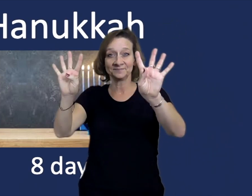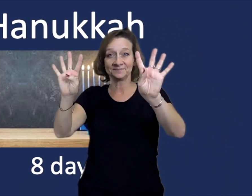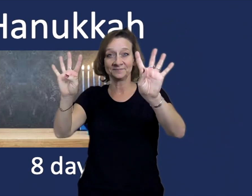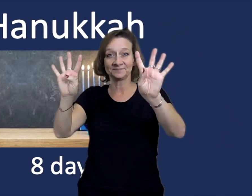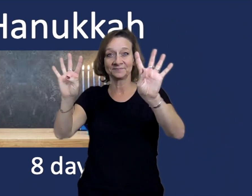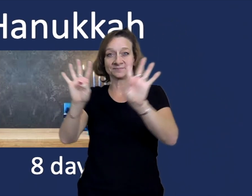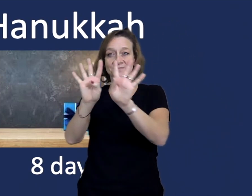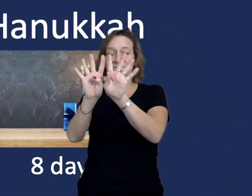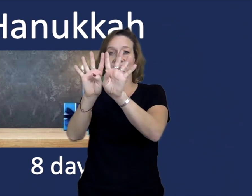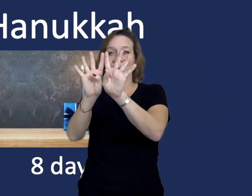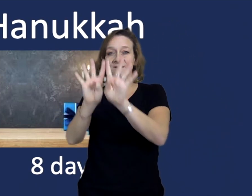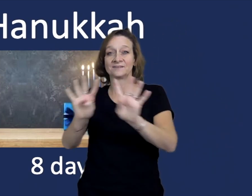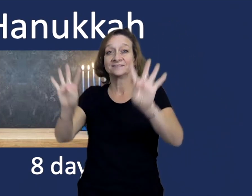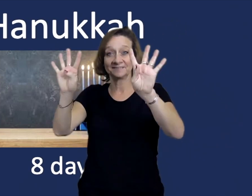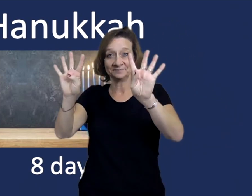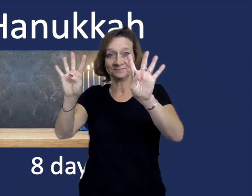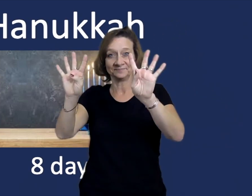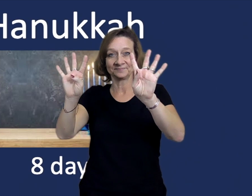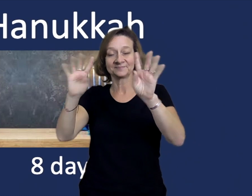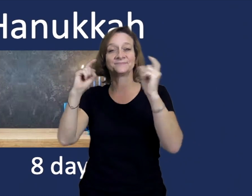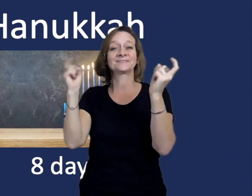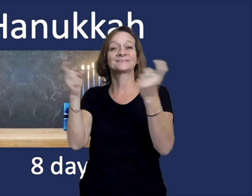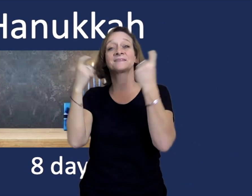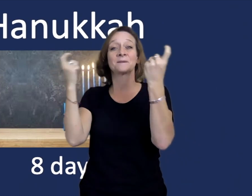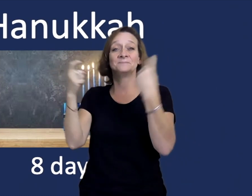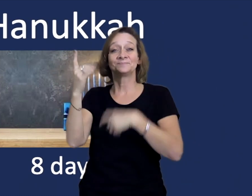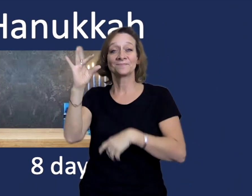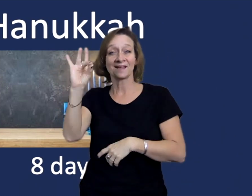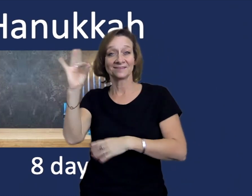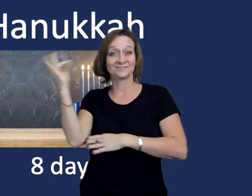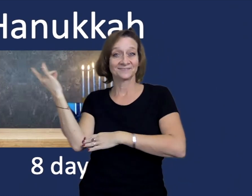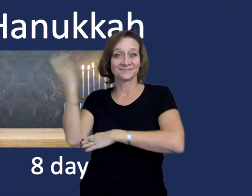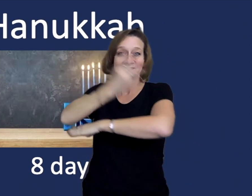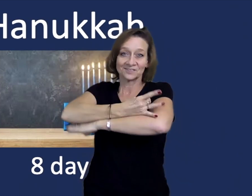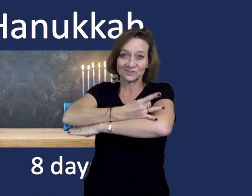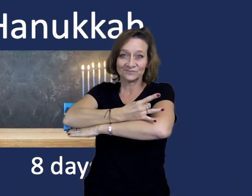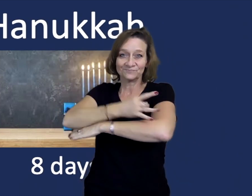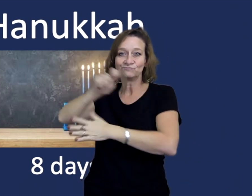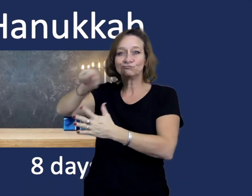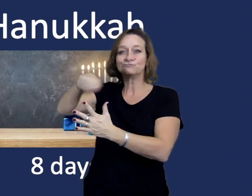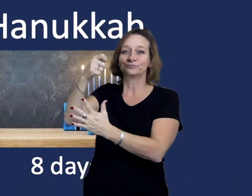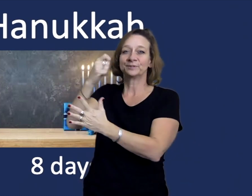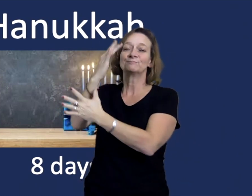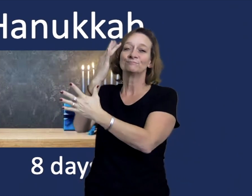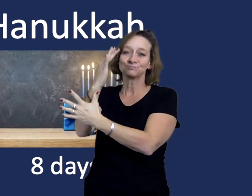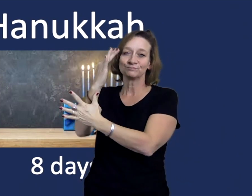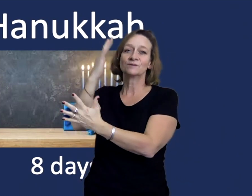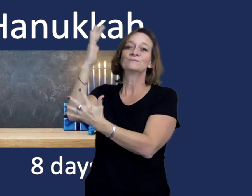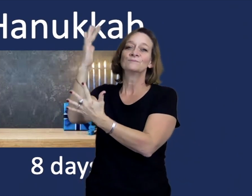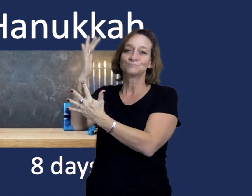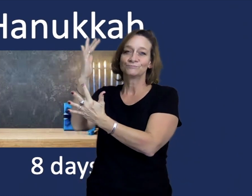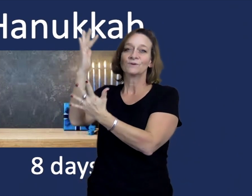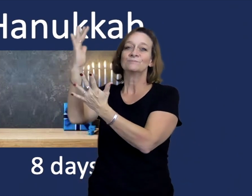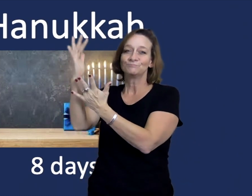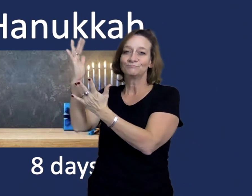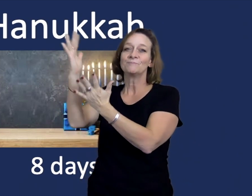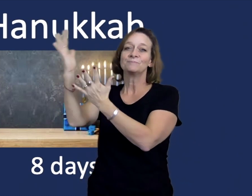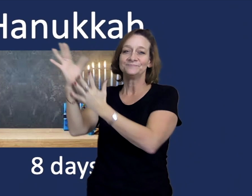Hanukkah A celebration lasting eight days in which a candle is lit